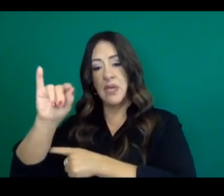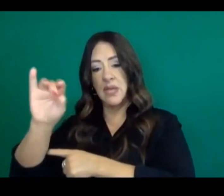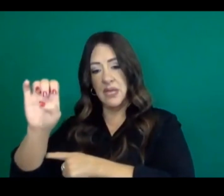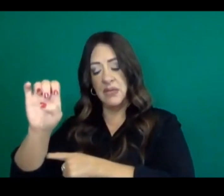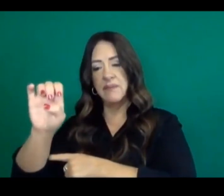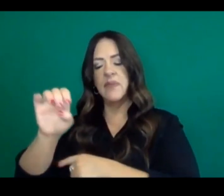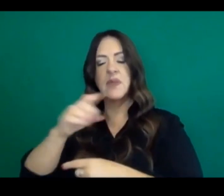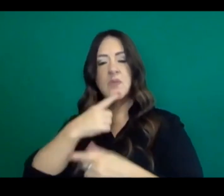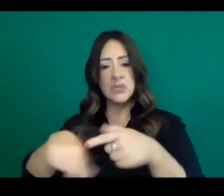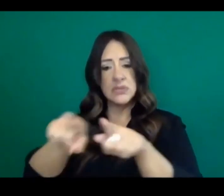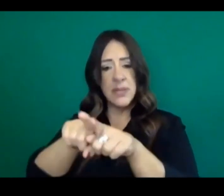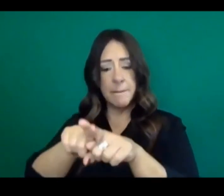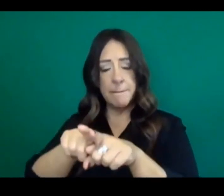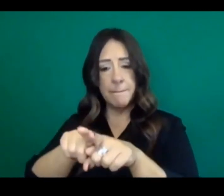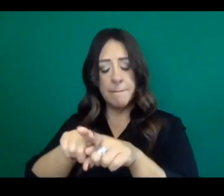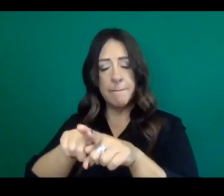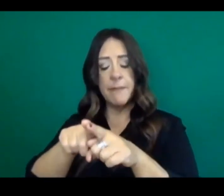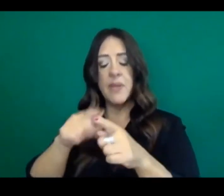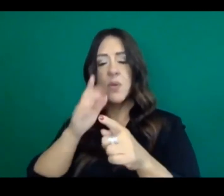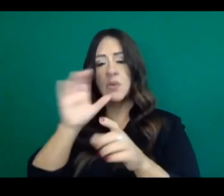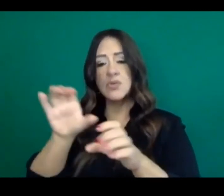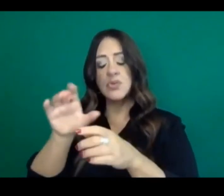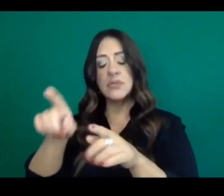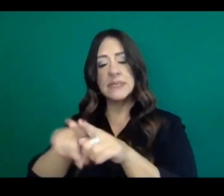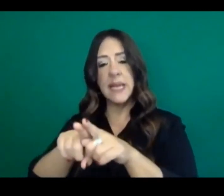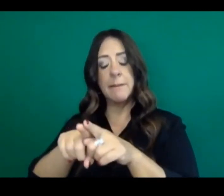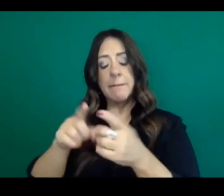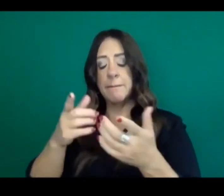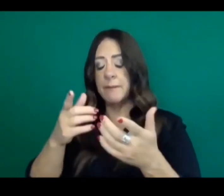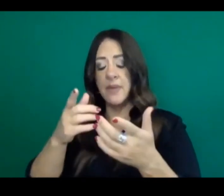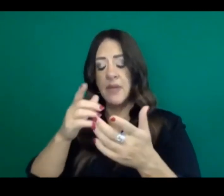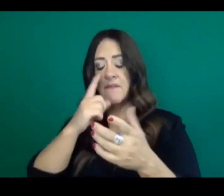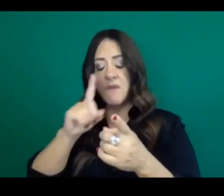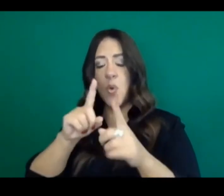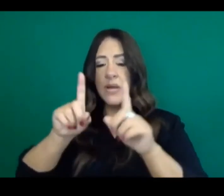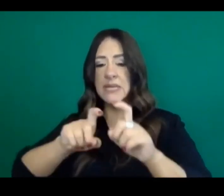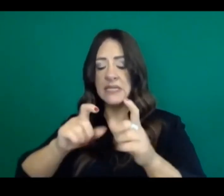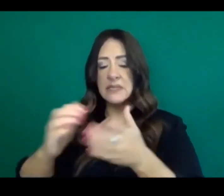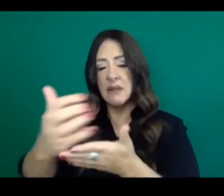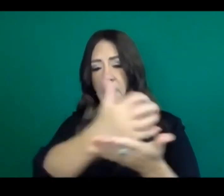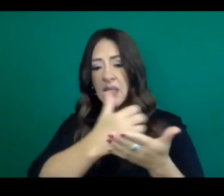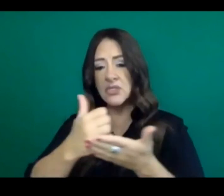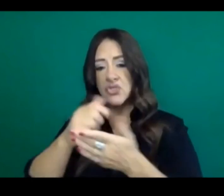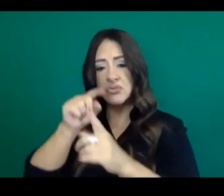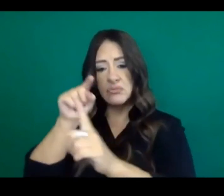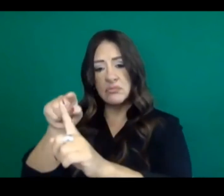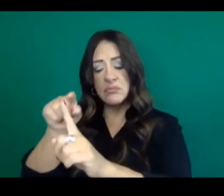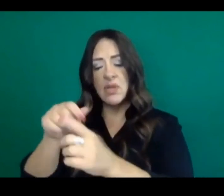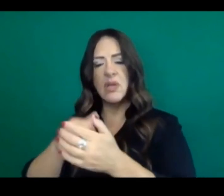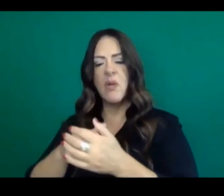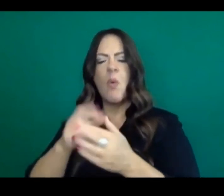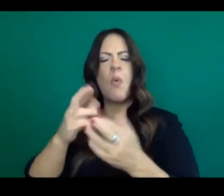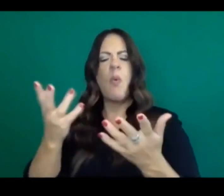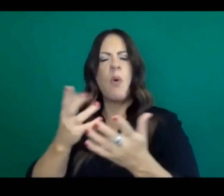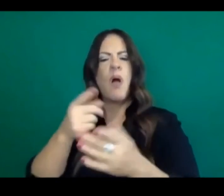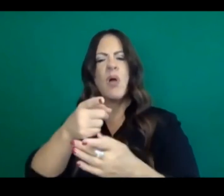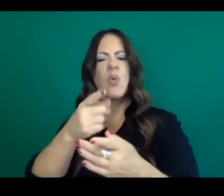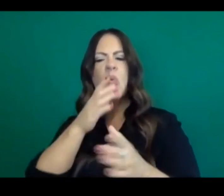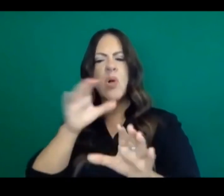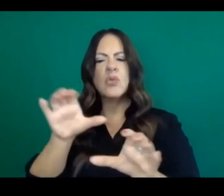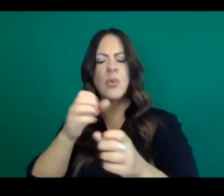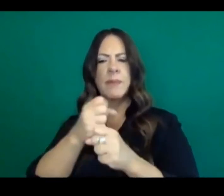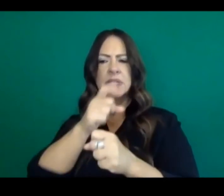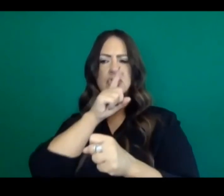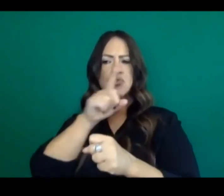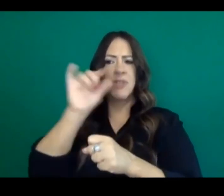that's doing the, um, test assessment collection? And lastly, what steps are you taking to make sure that the new system